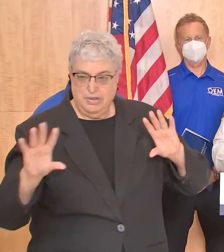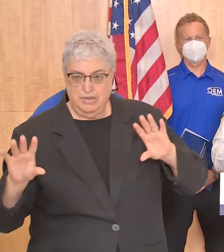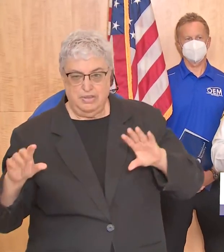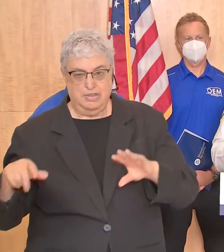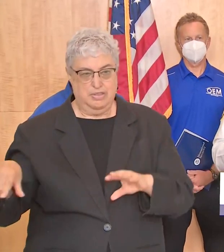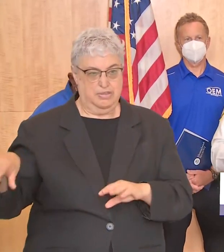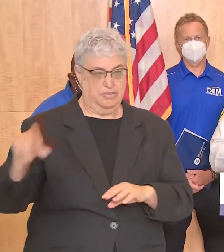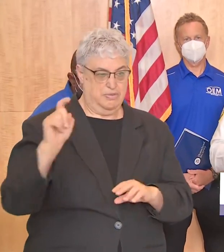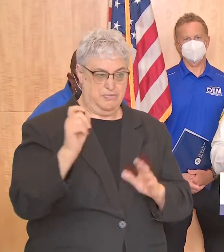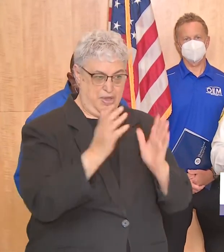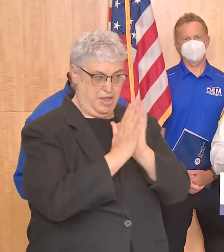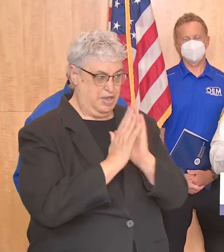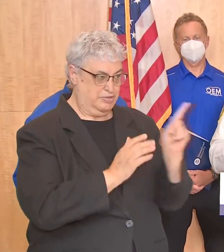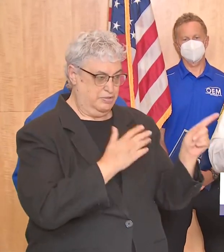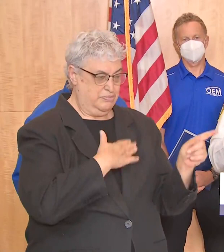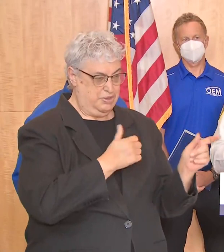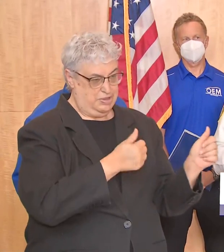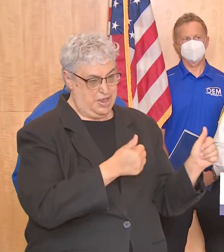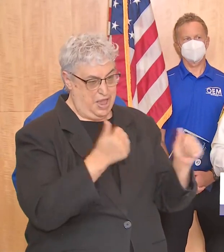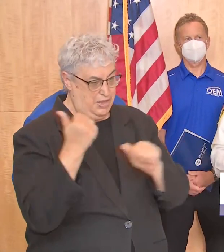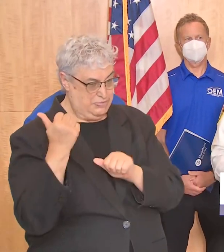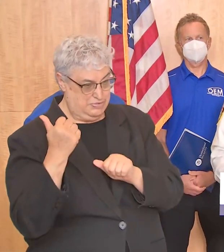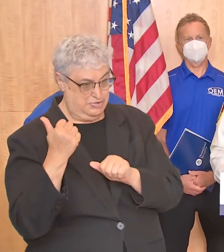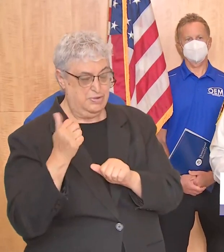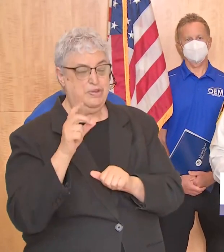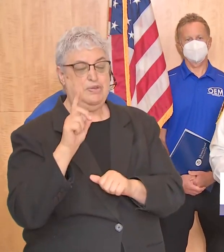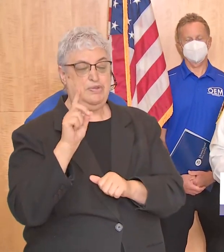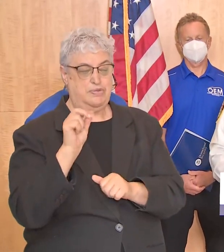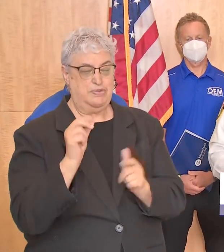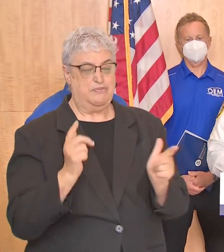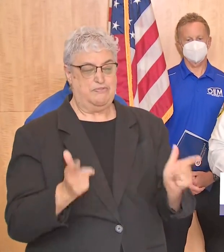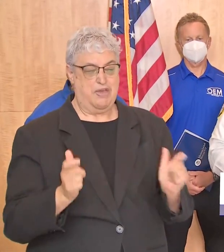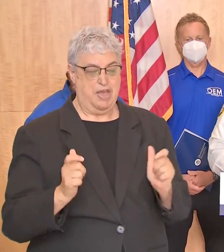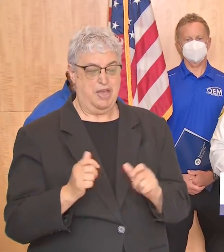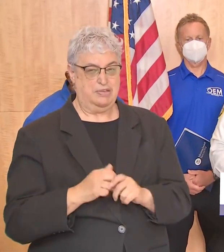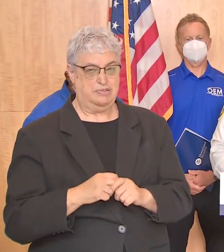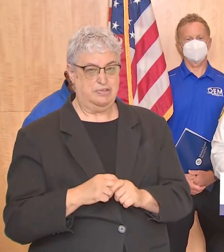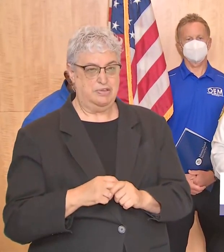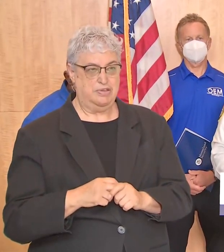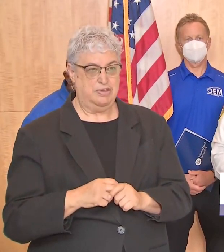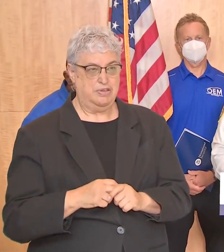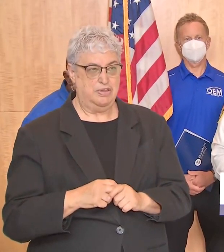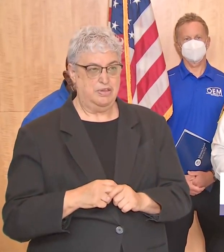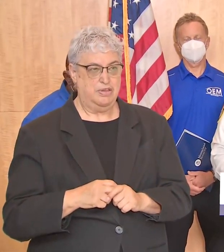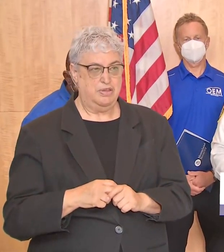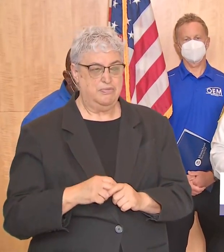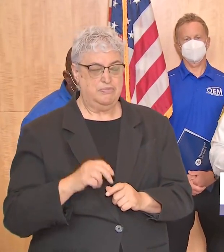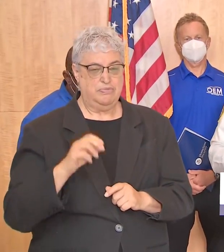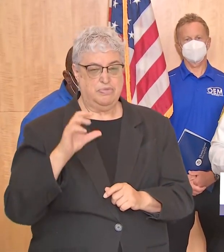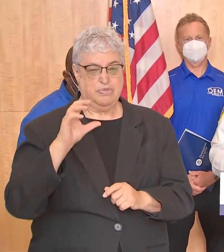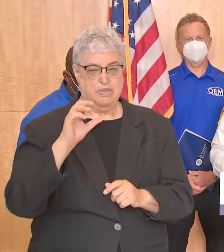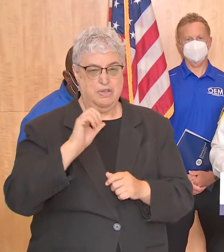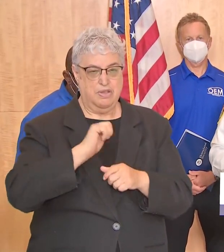you're asked to evacuate please do so promptly don't let the the uh corona 19 or the covet 19